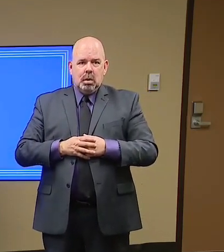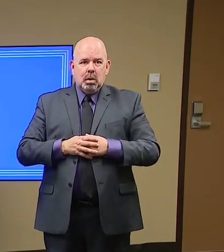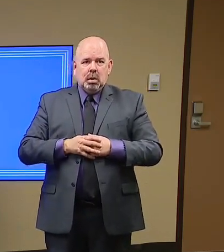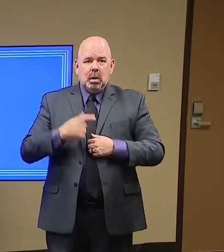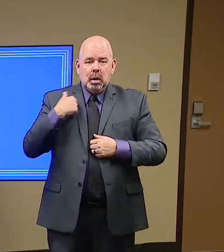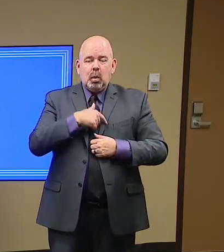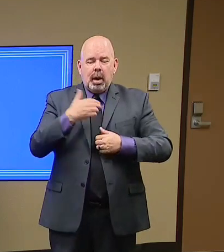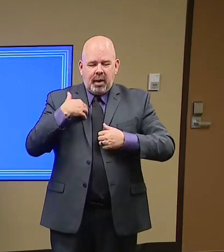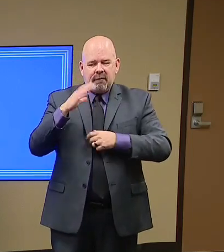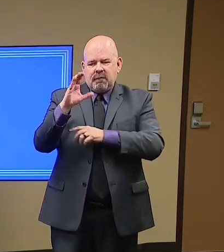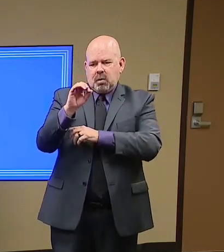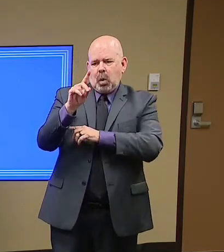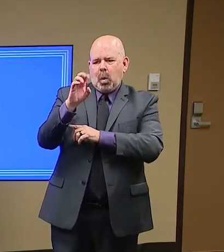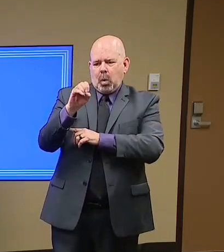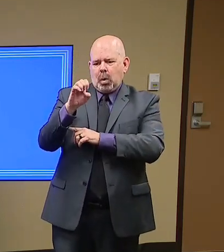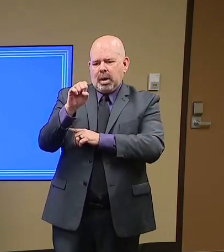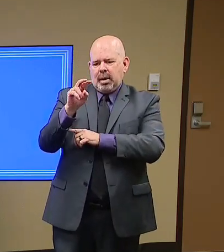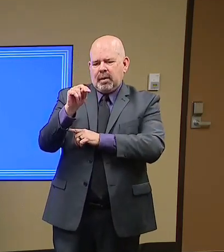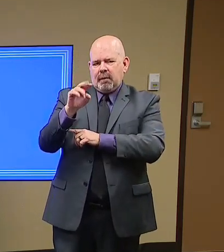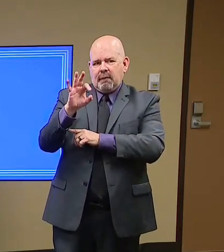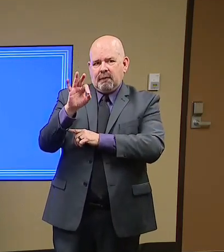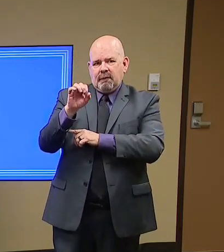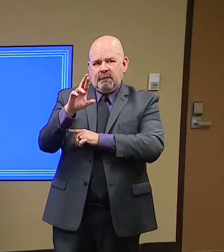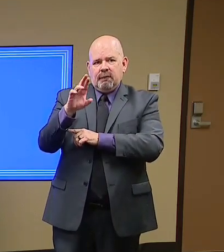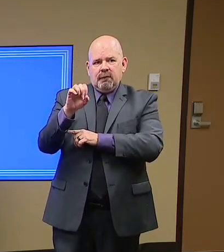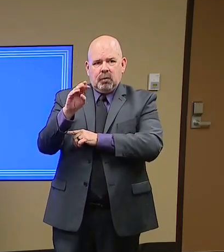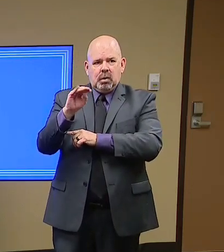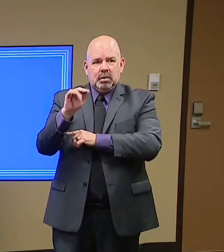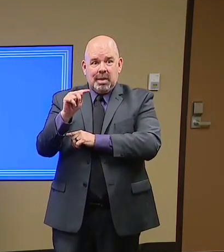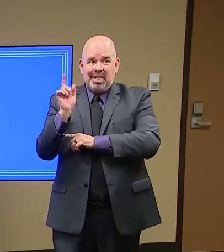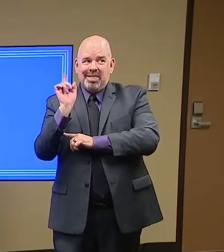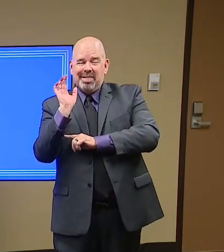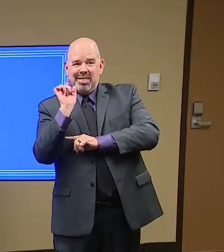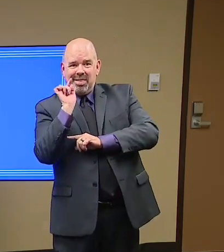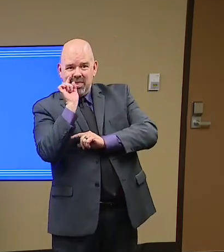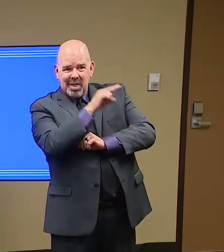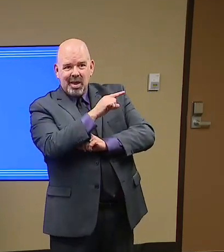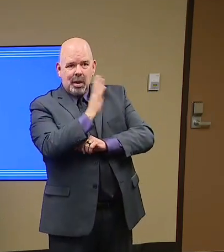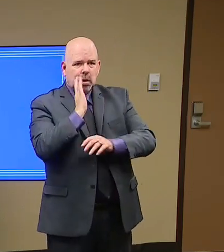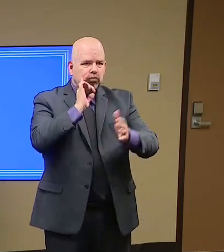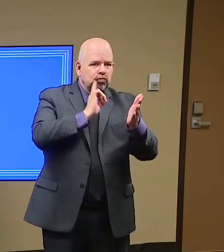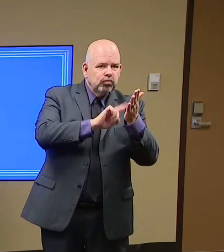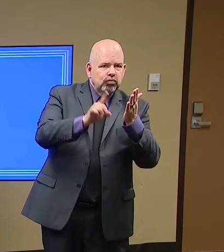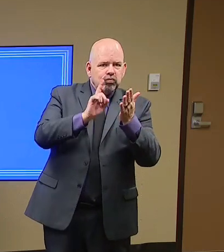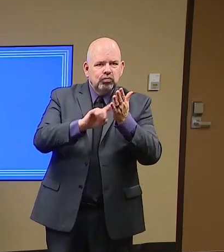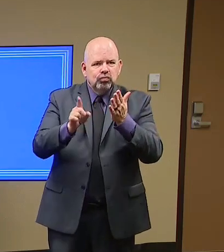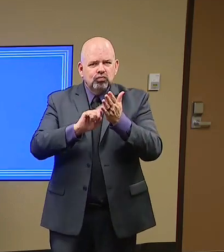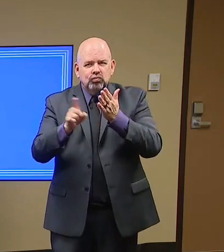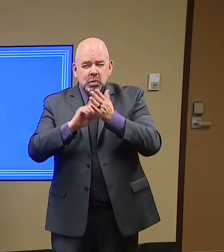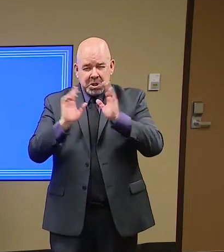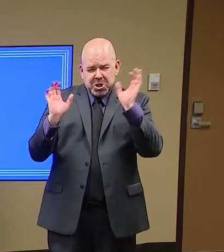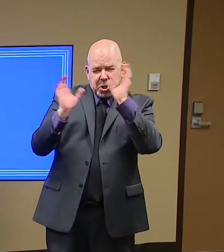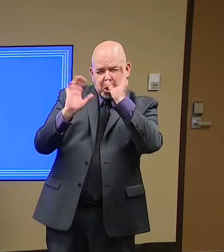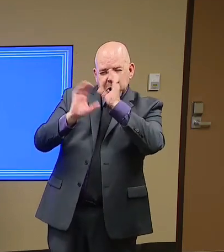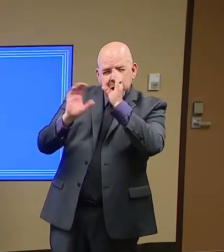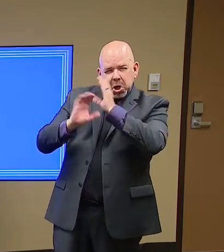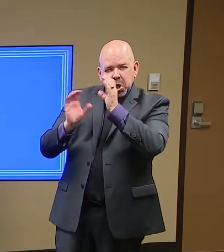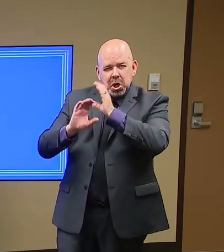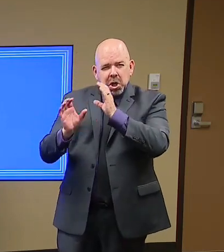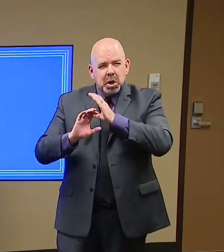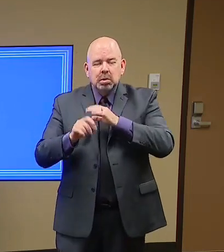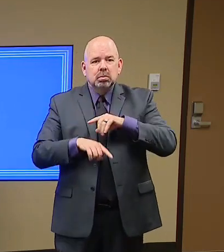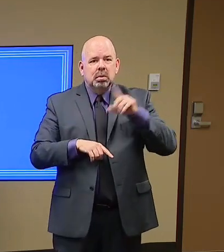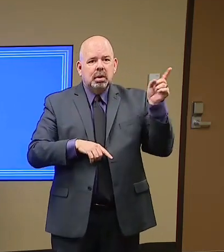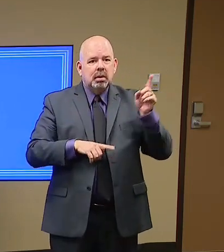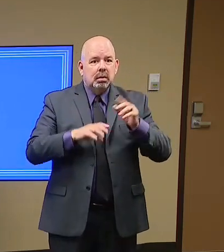that, you know, there's not that many of them, but if they're out of business and they see something, what I'd ask is that we just talk to the business about ways to